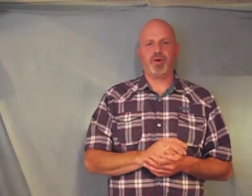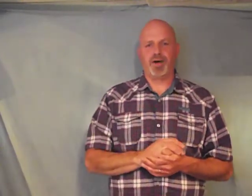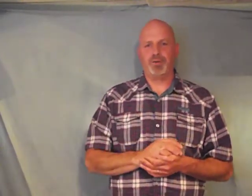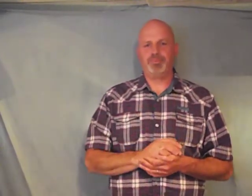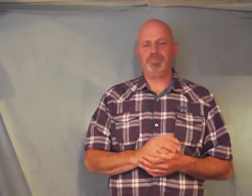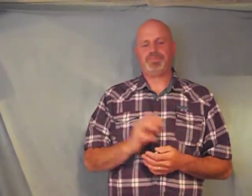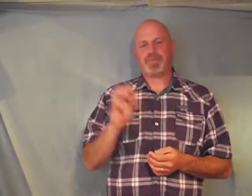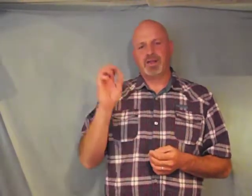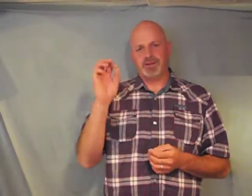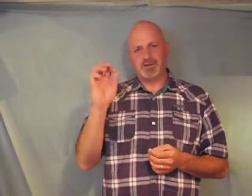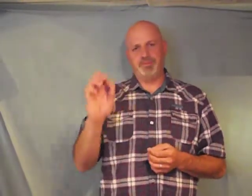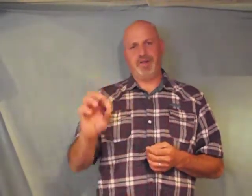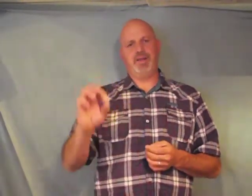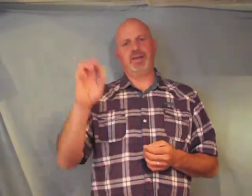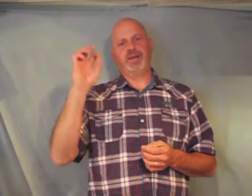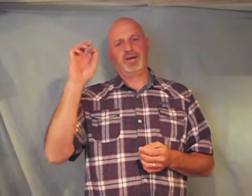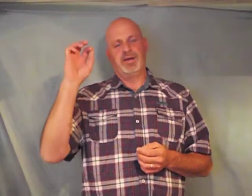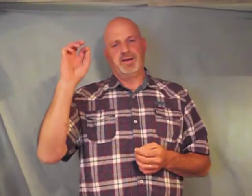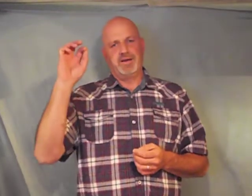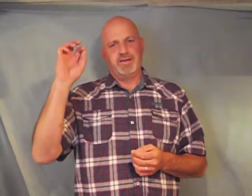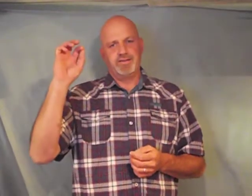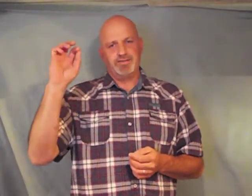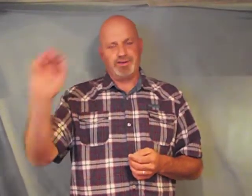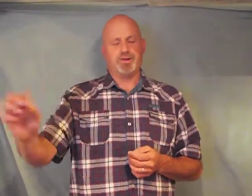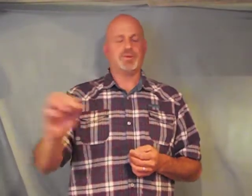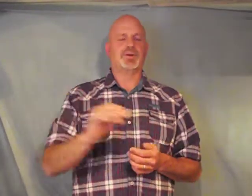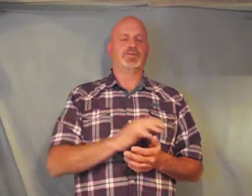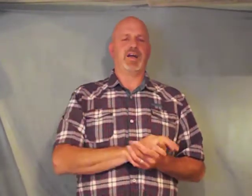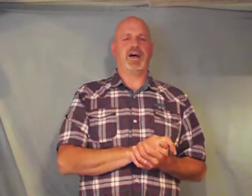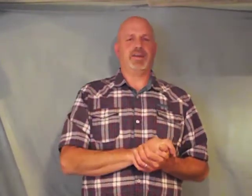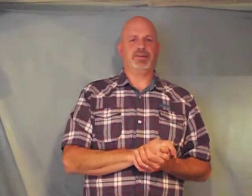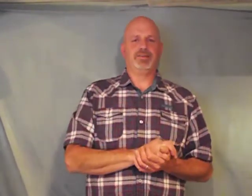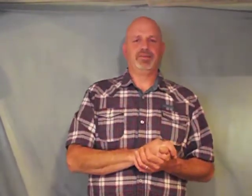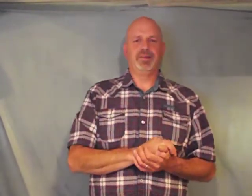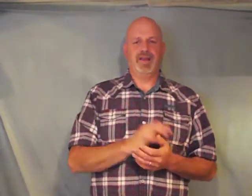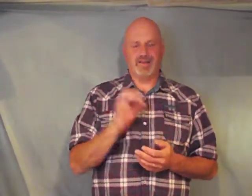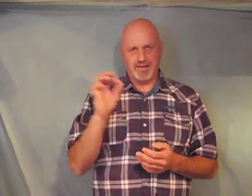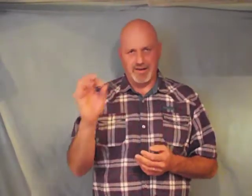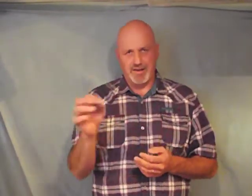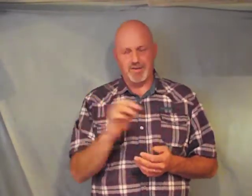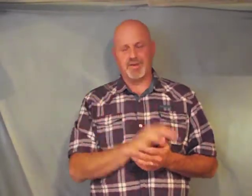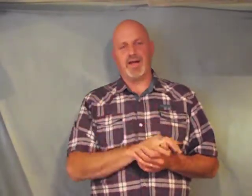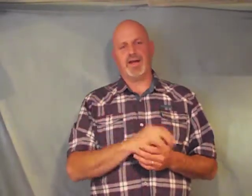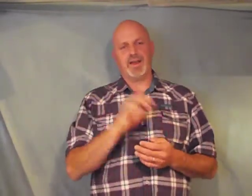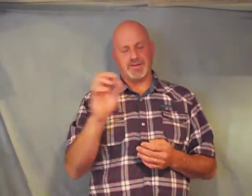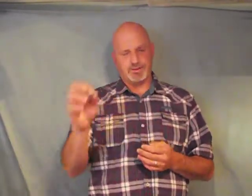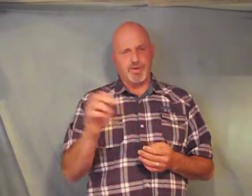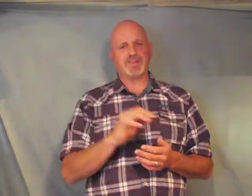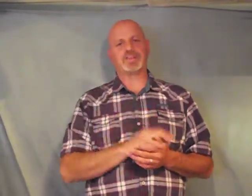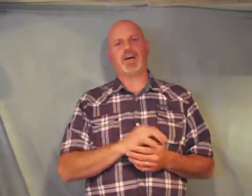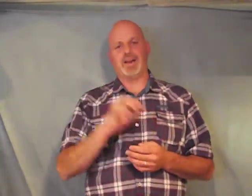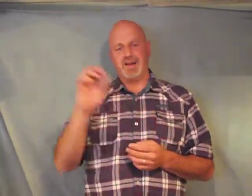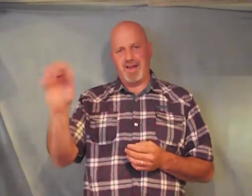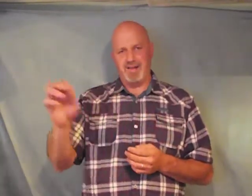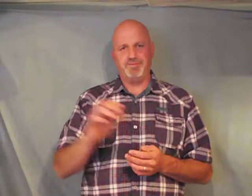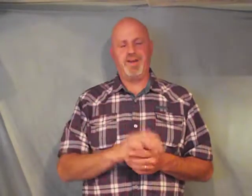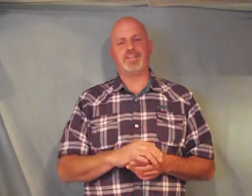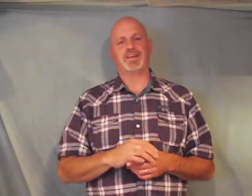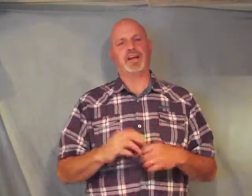up to be children of God and to love God and to trust God and have faith in God